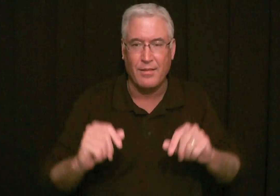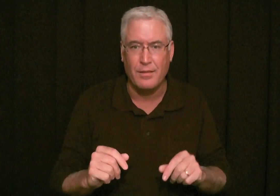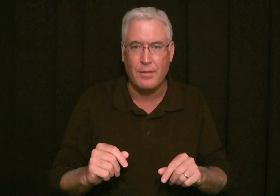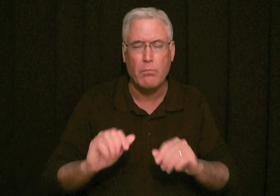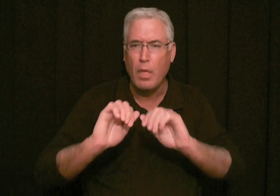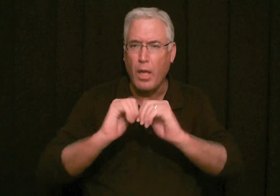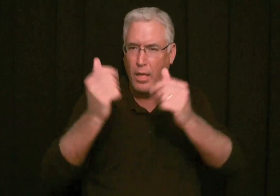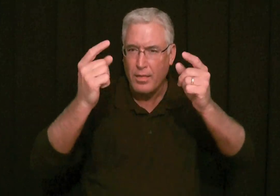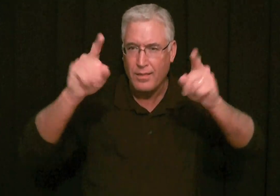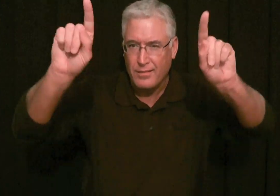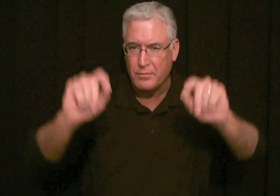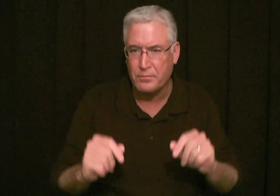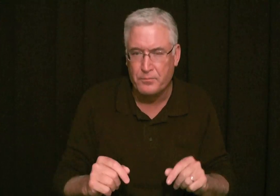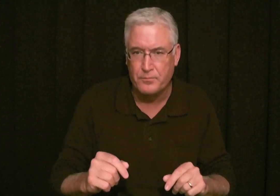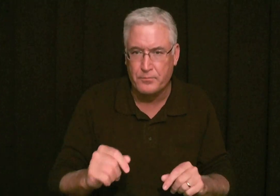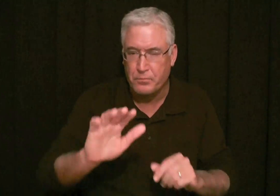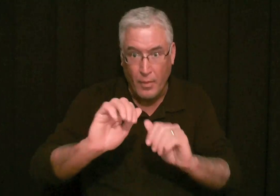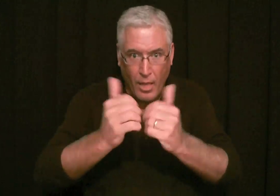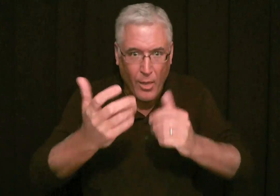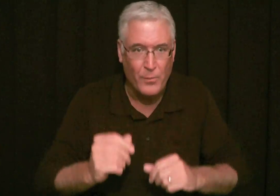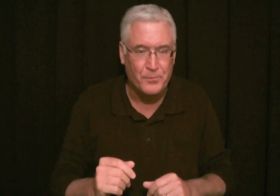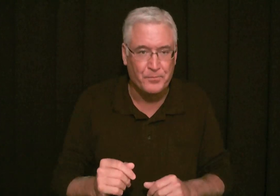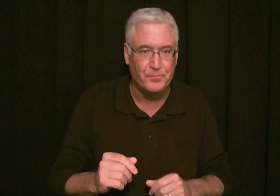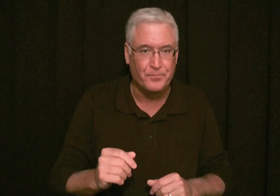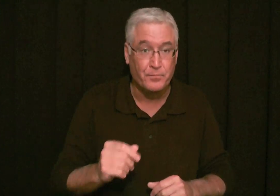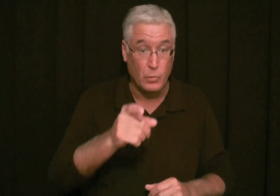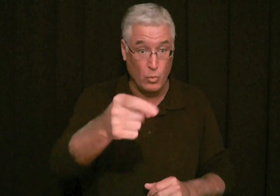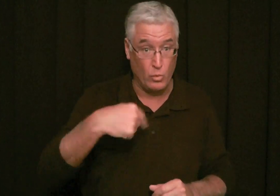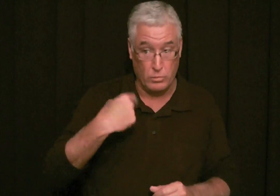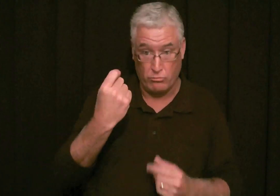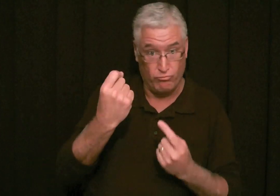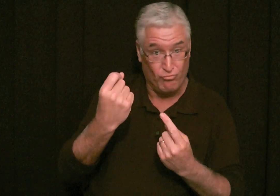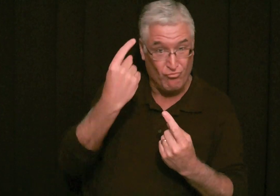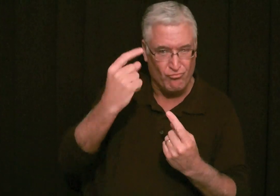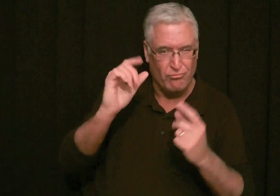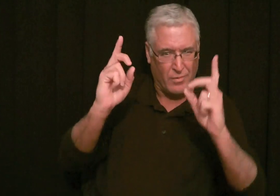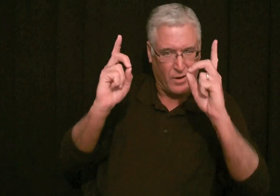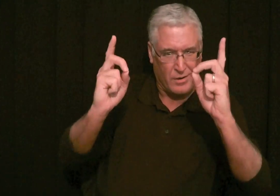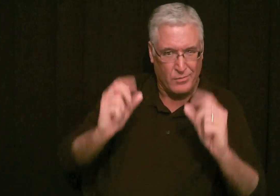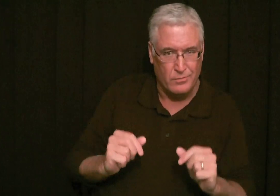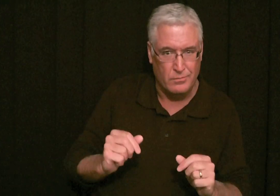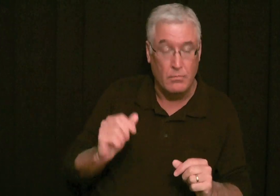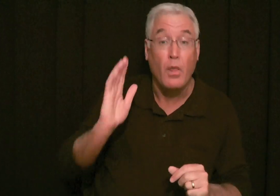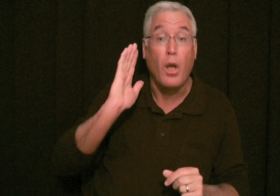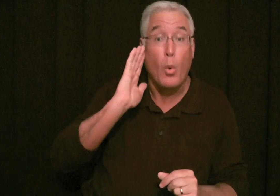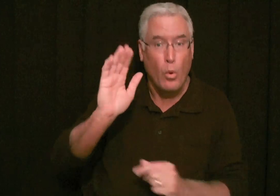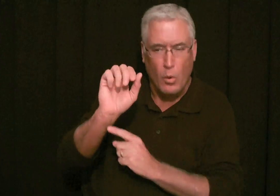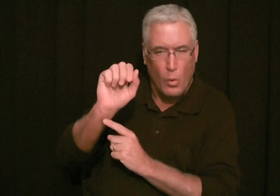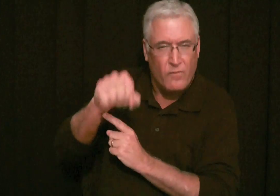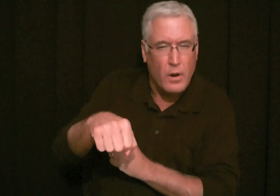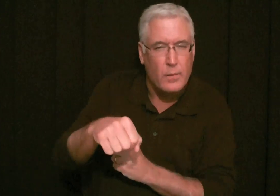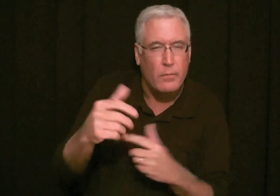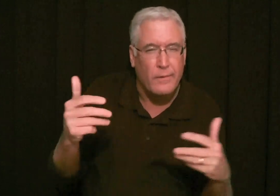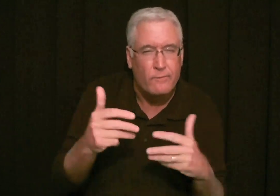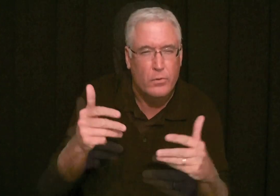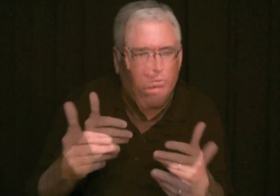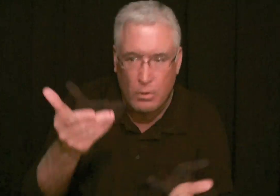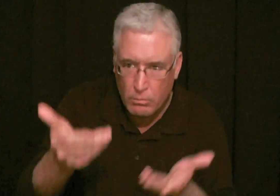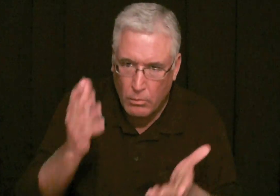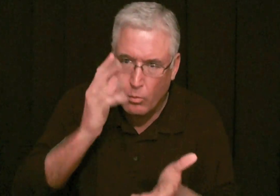let us know that evangelism will be successful. And how will we know this? Well, we will know this because we have the right doctrine. And that will